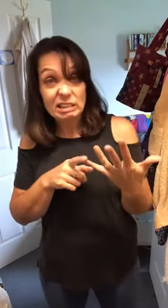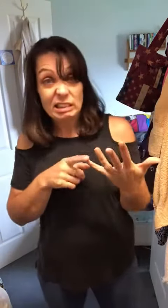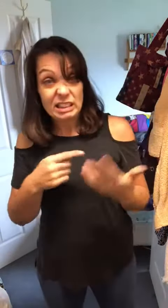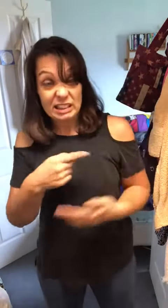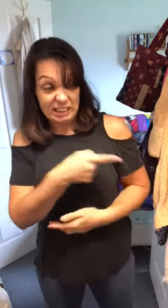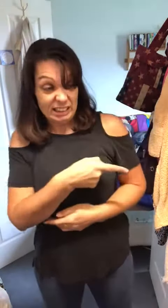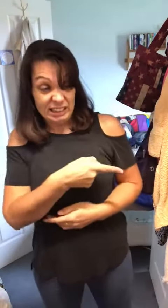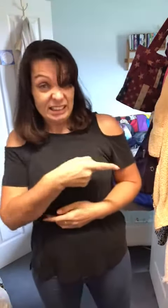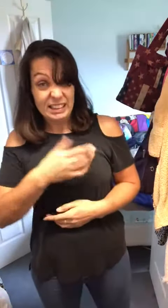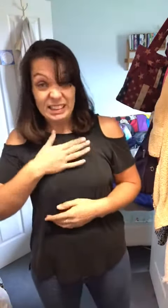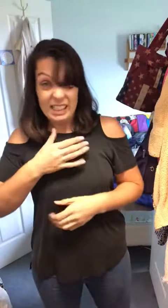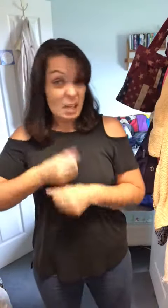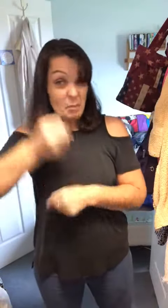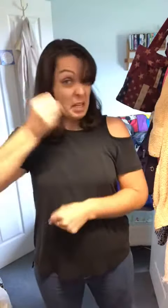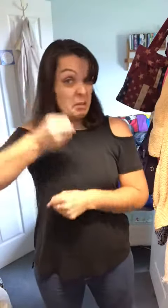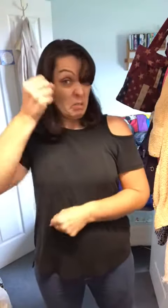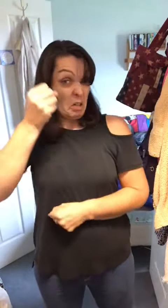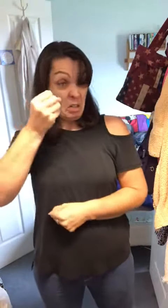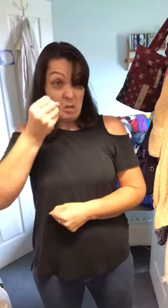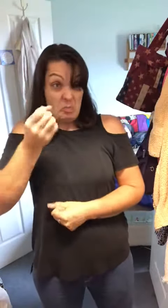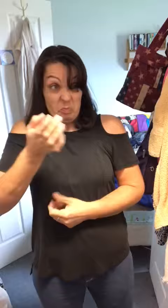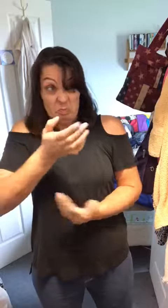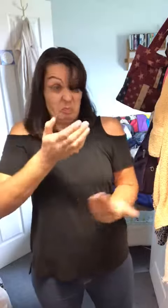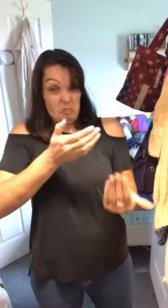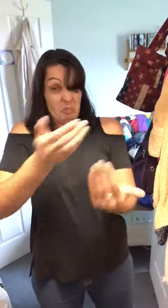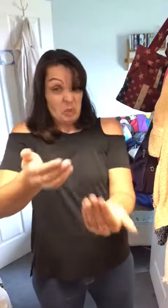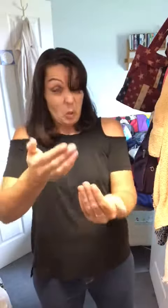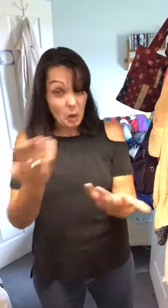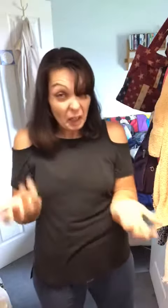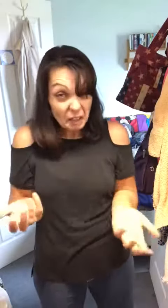It's not my umbrella. Go ahead. done.